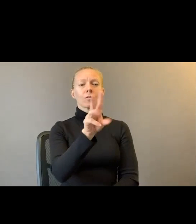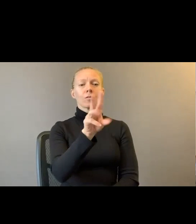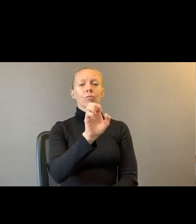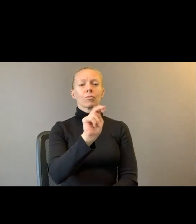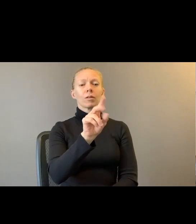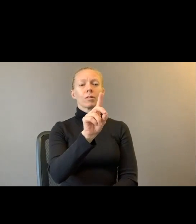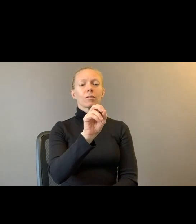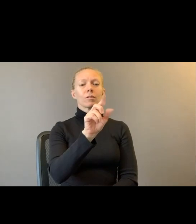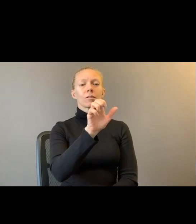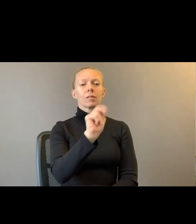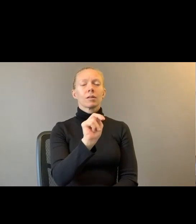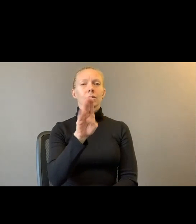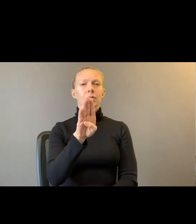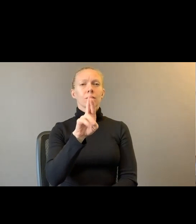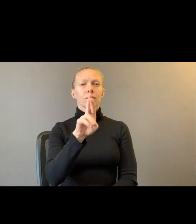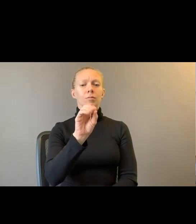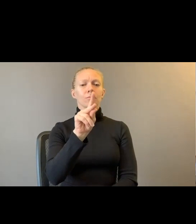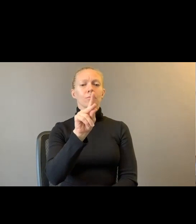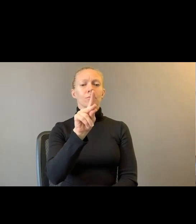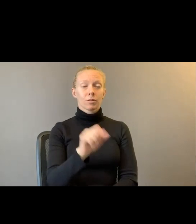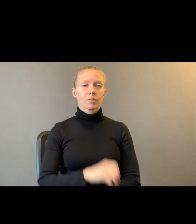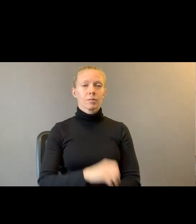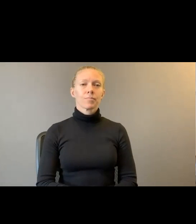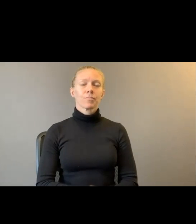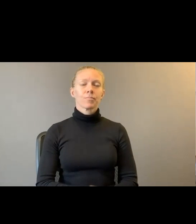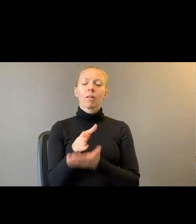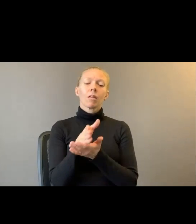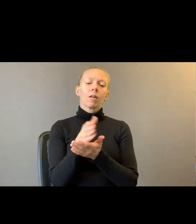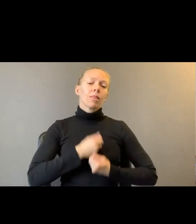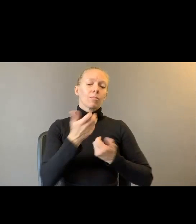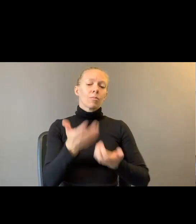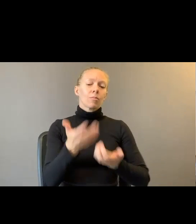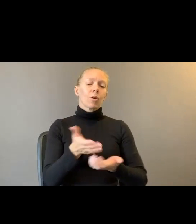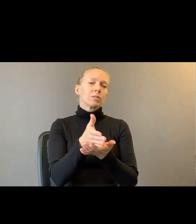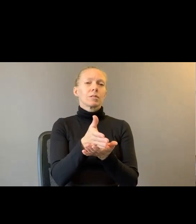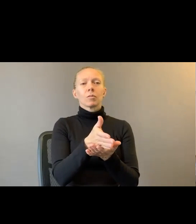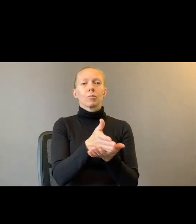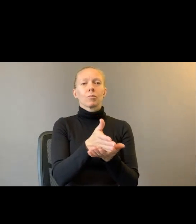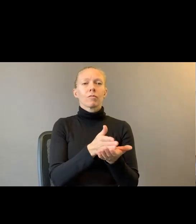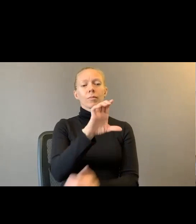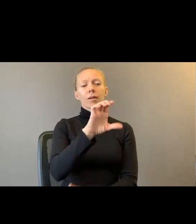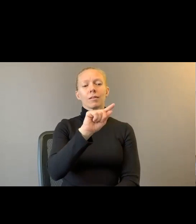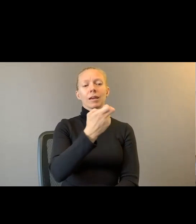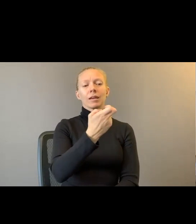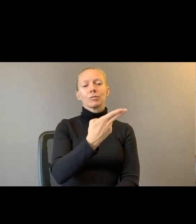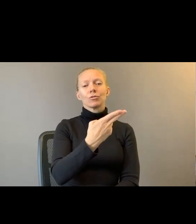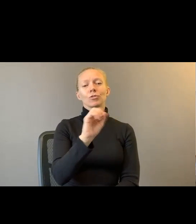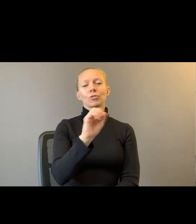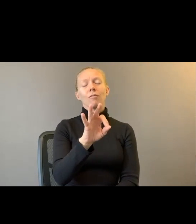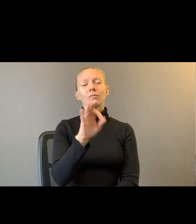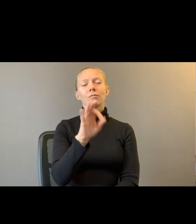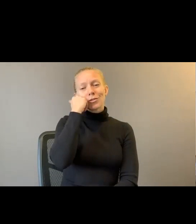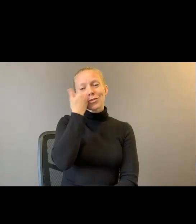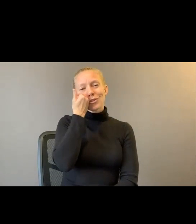The poem is from a section. It's a section from a catch of shy fish. It's the, I believe it's the last